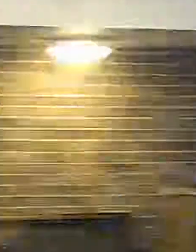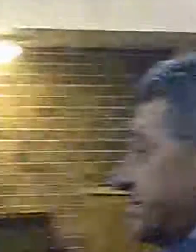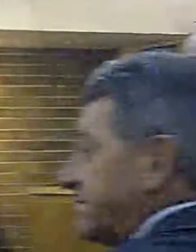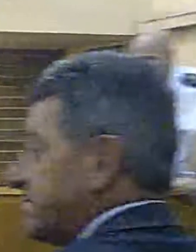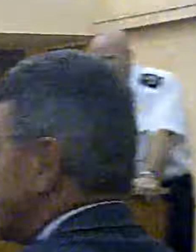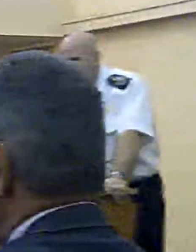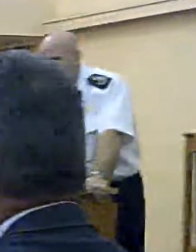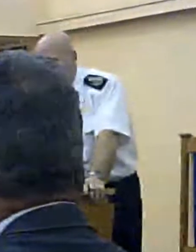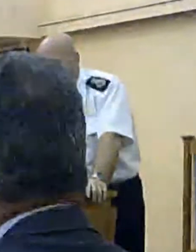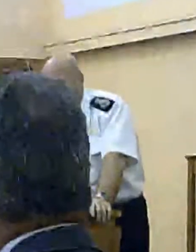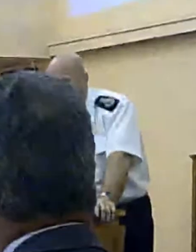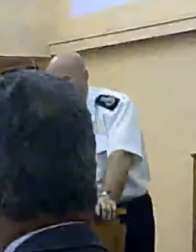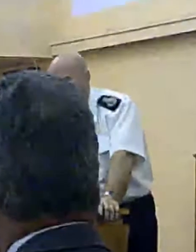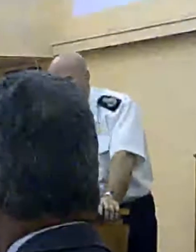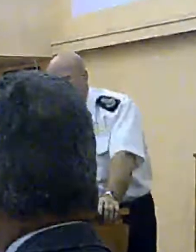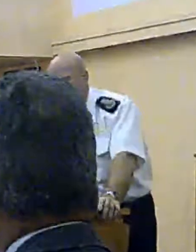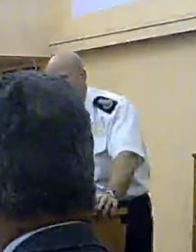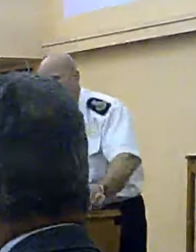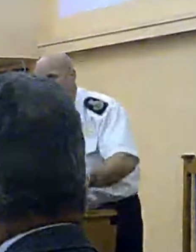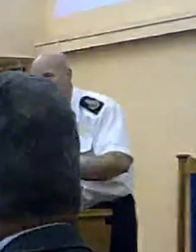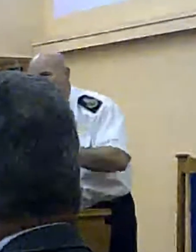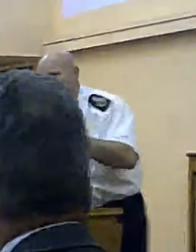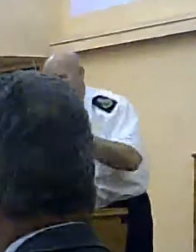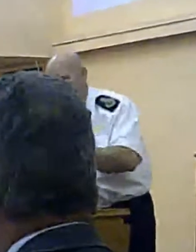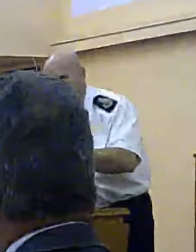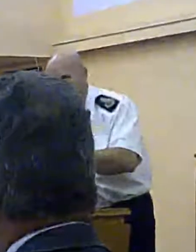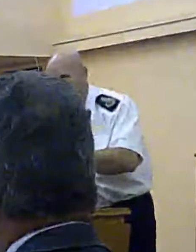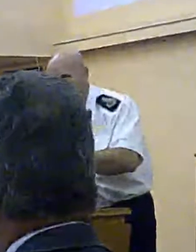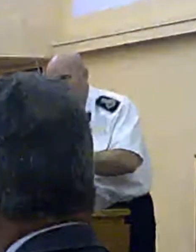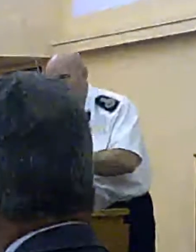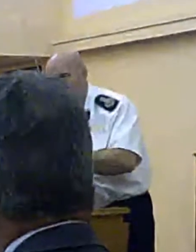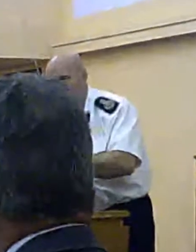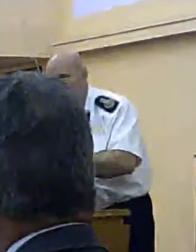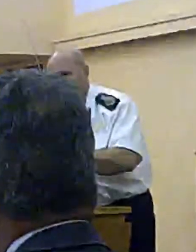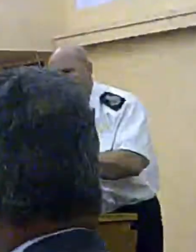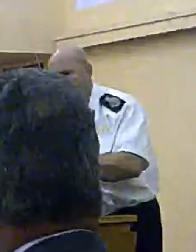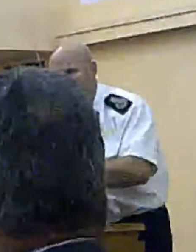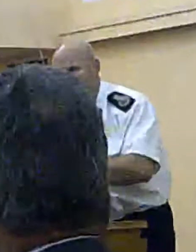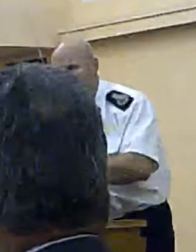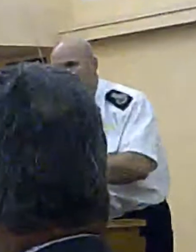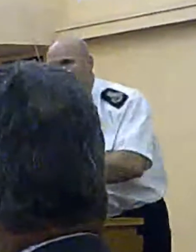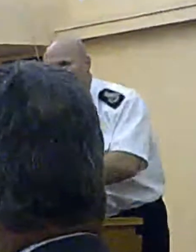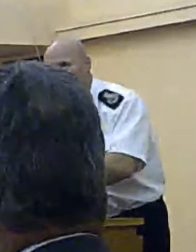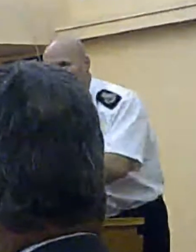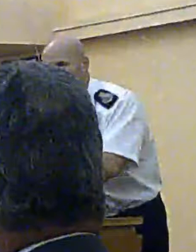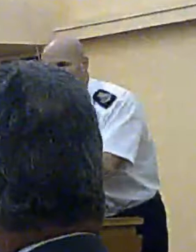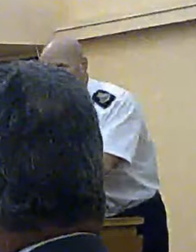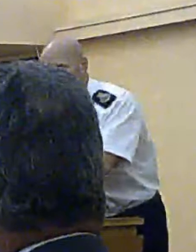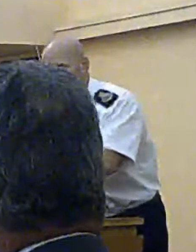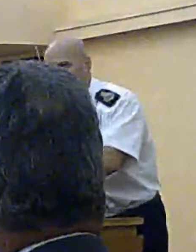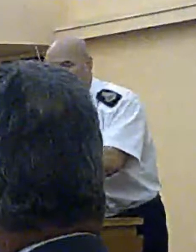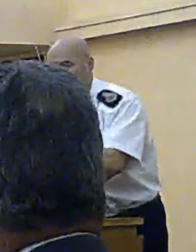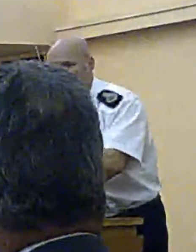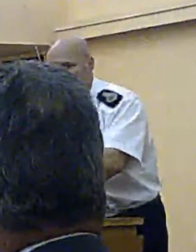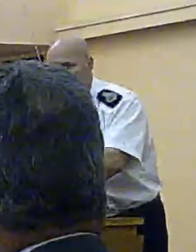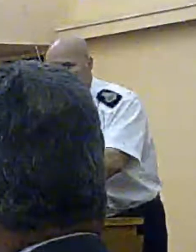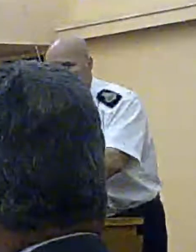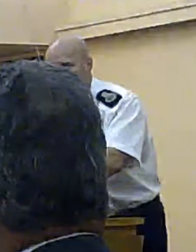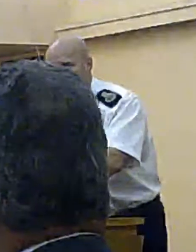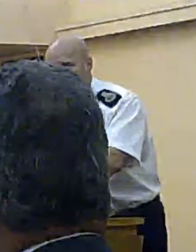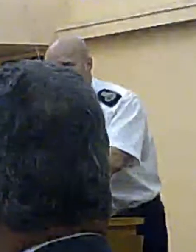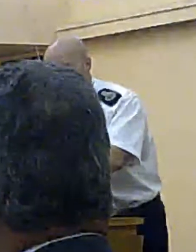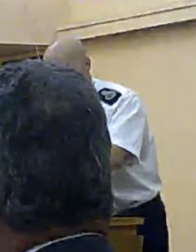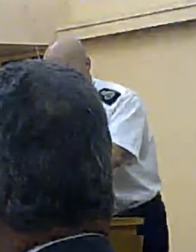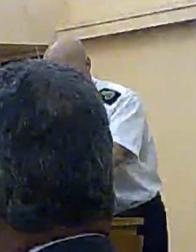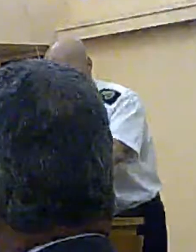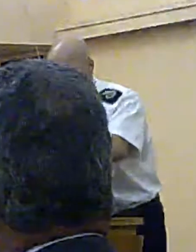The modelling software is based on actual incident responses from, up to and from West Kirby,